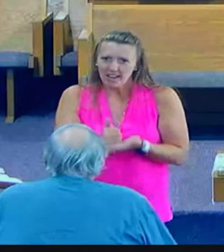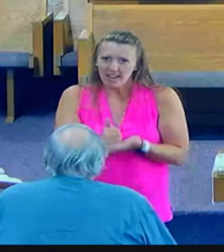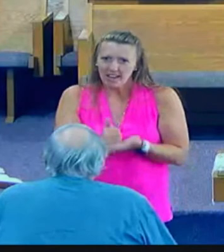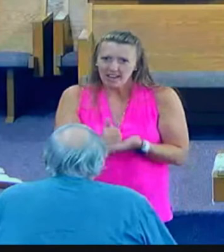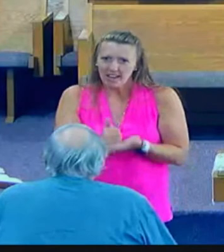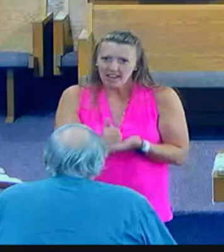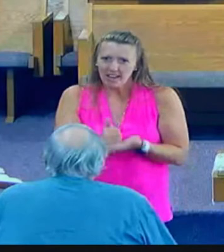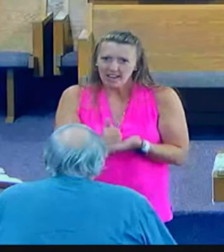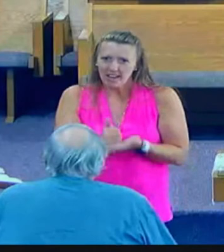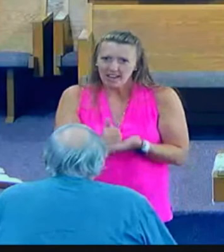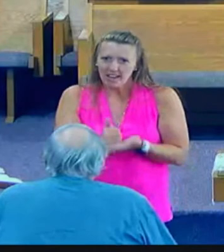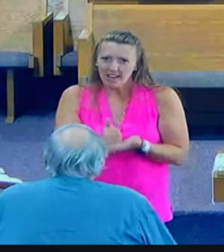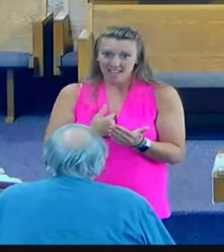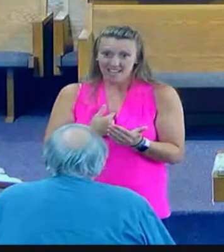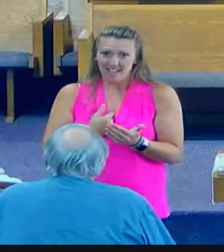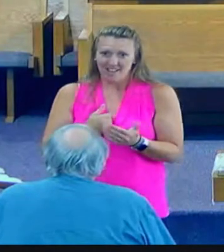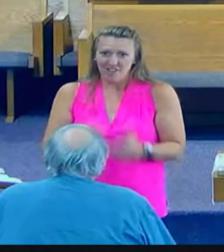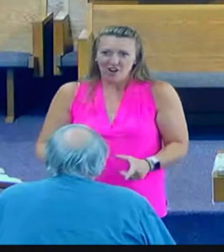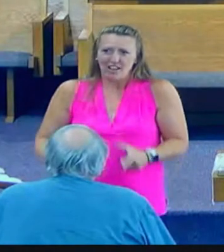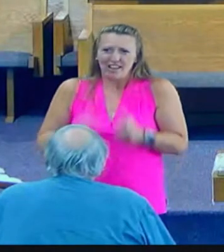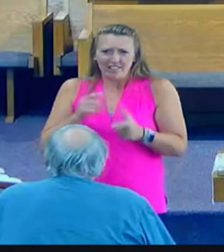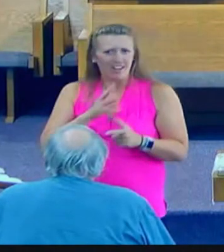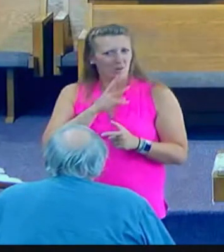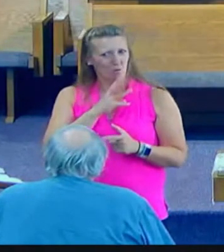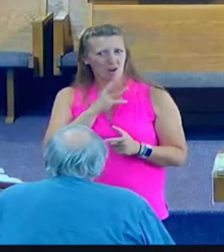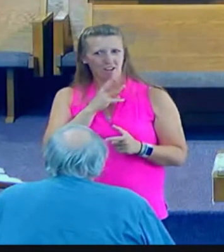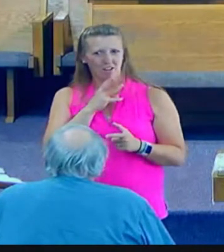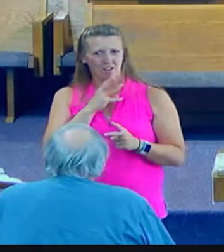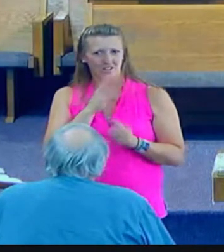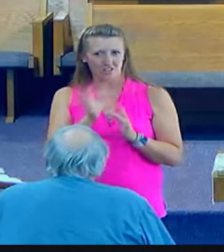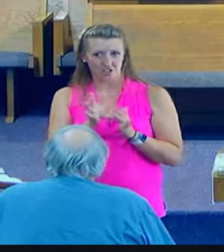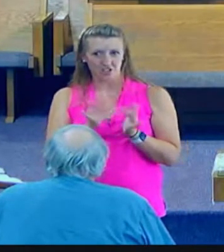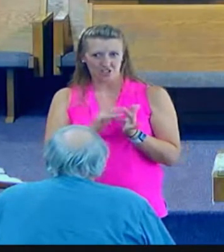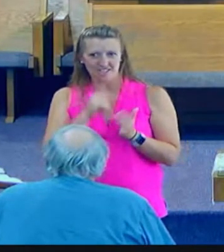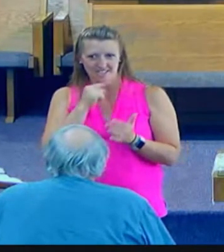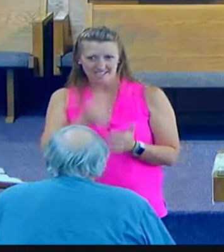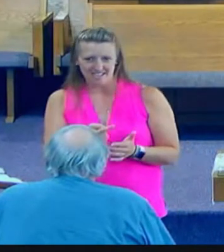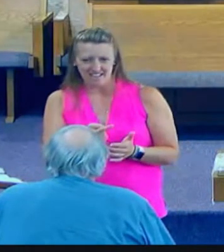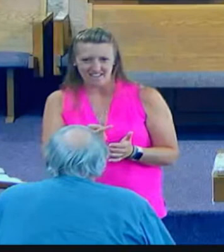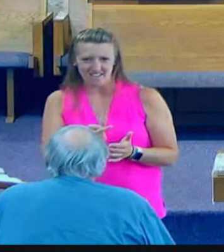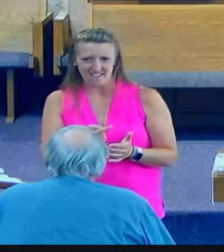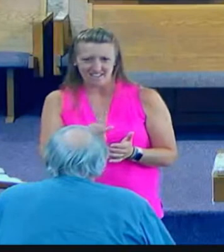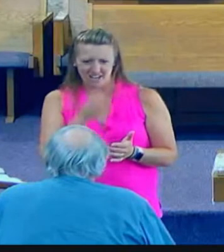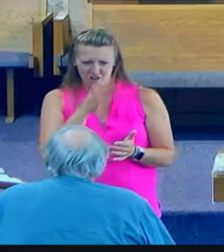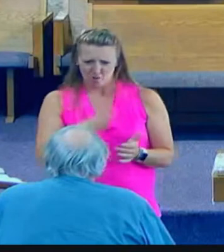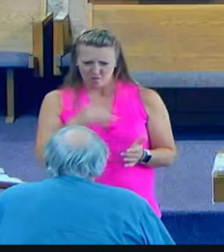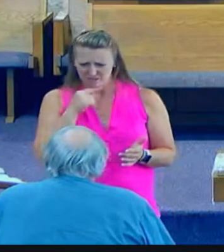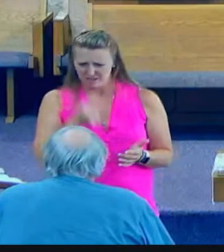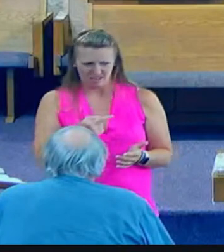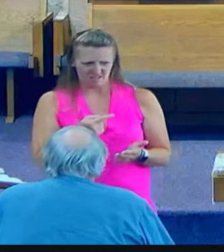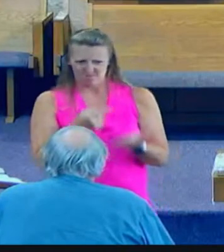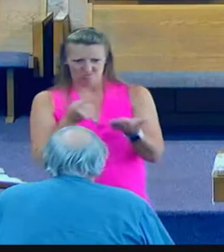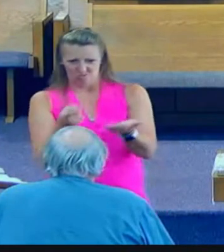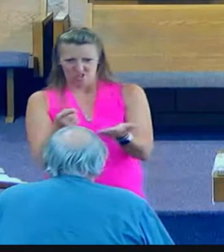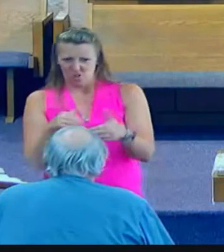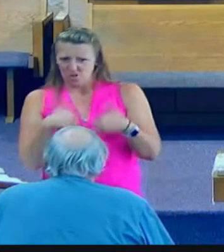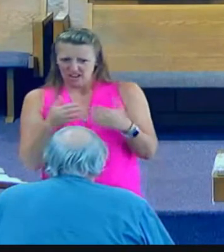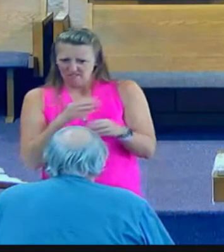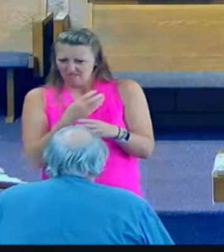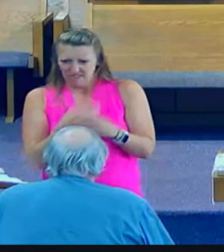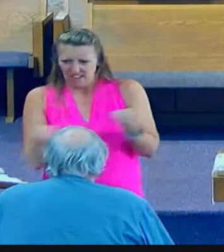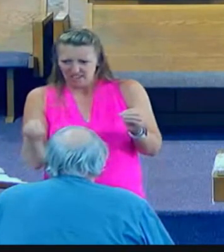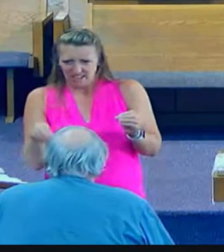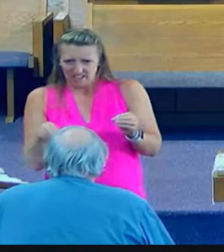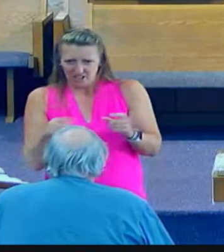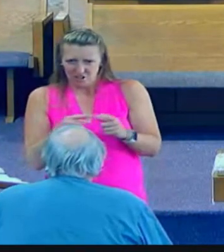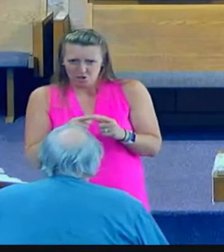The woman's pretty savvy. She can see. She said, well, sir, you have nothing to draw with, and the